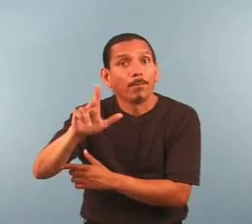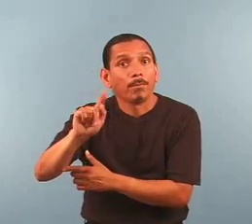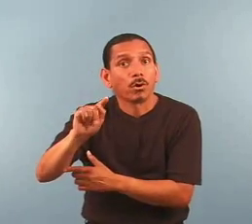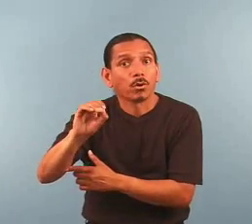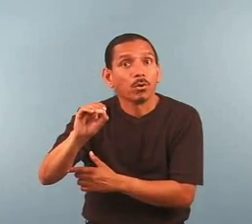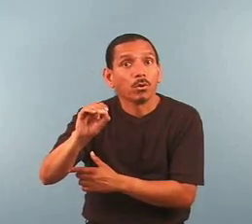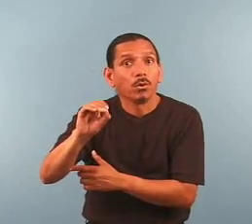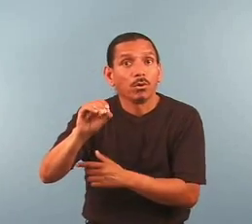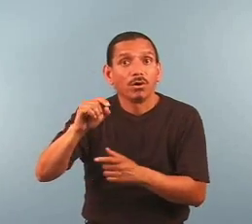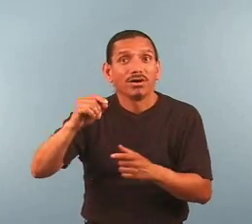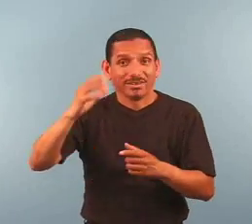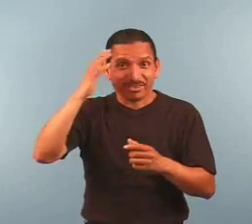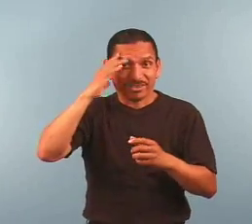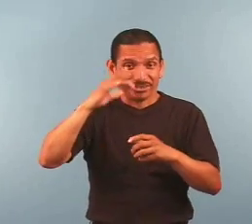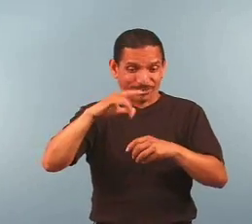Pluto's orbit